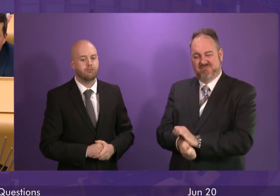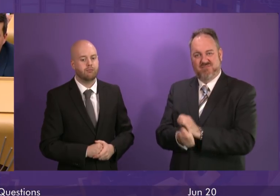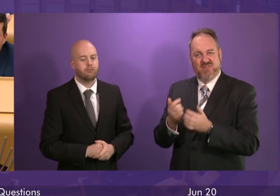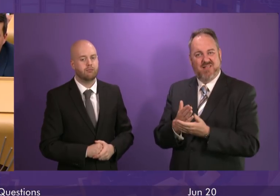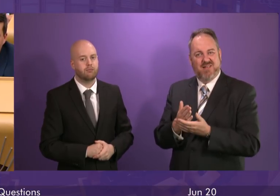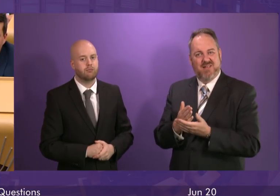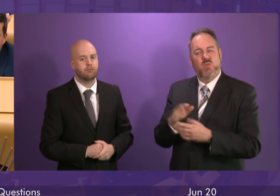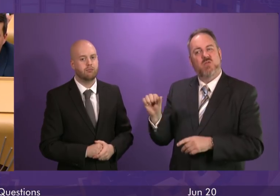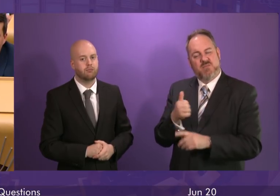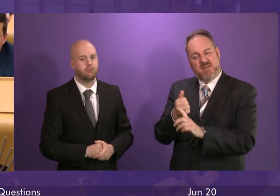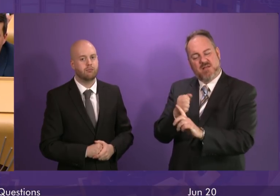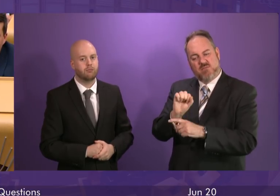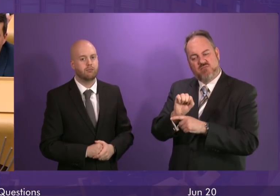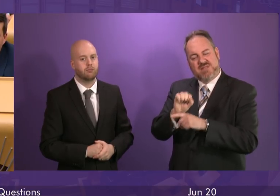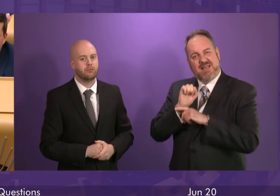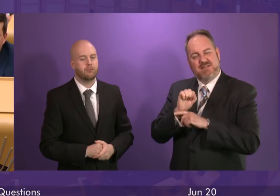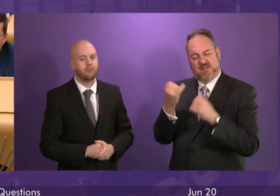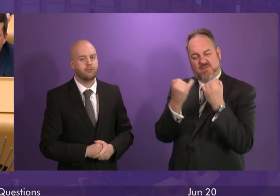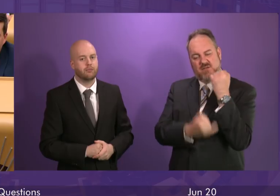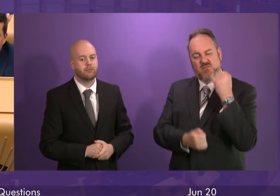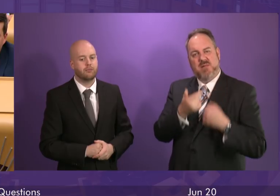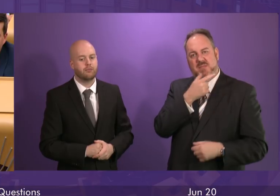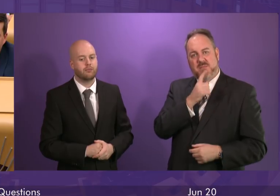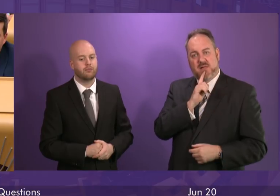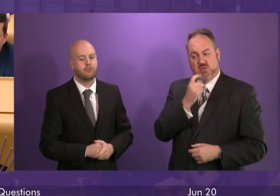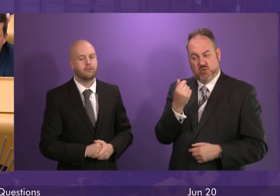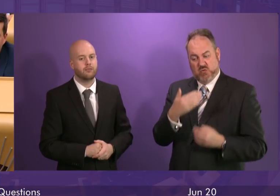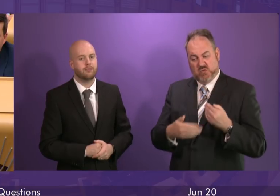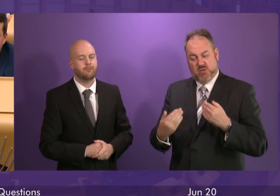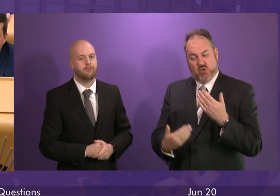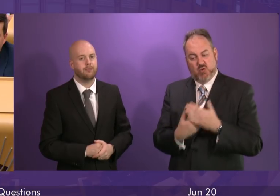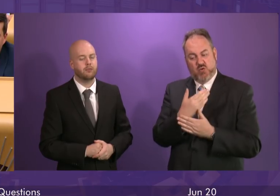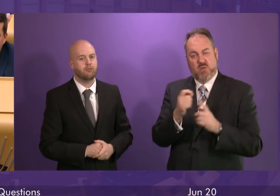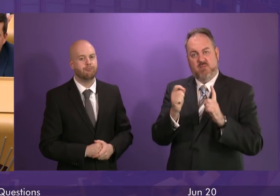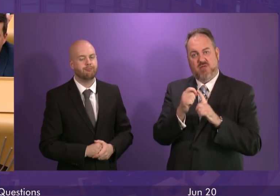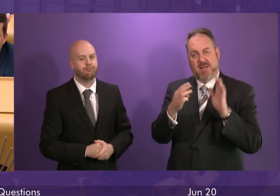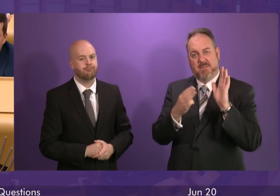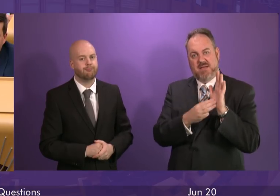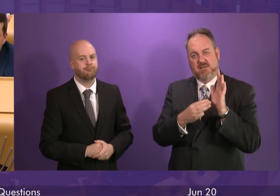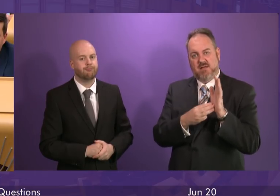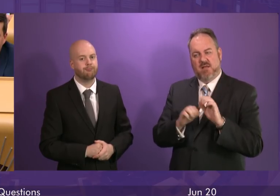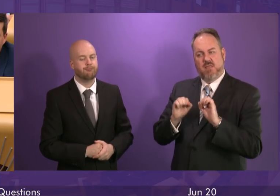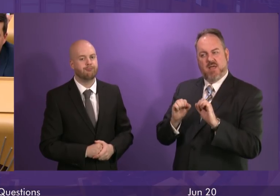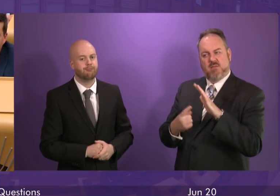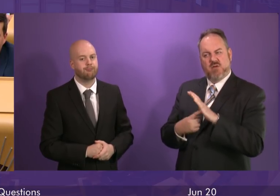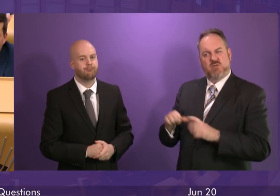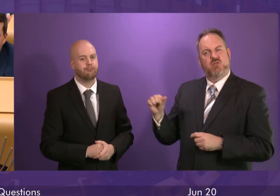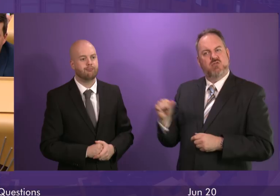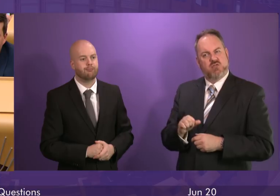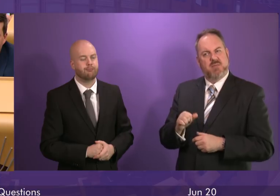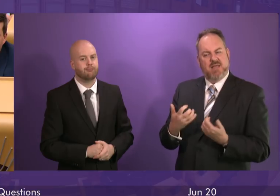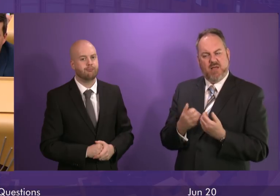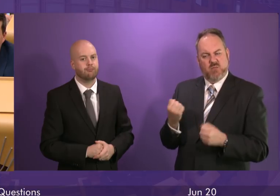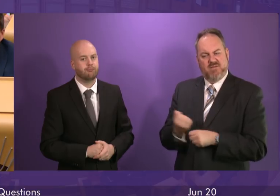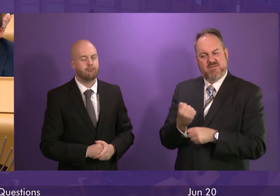protects vulnerable people. In a few weeks we'll have a new Prime Minister. What should their priority be when it comes to fixing this broken